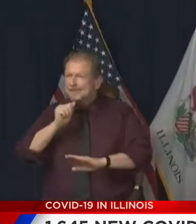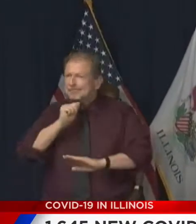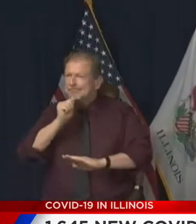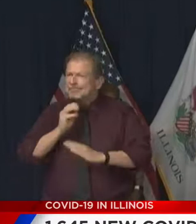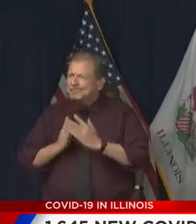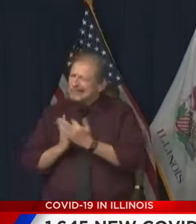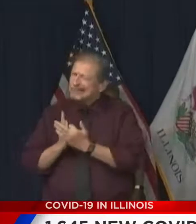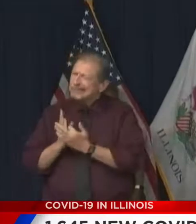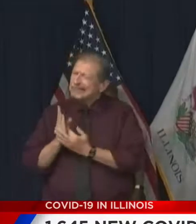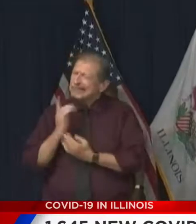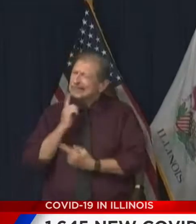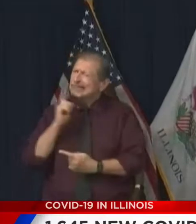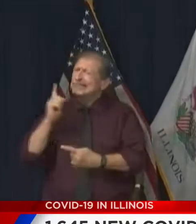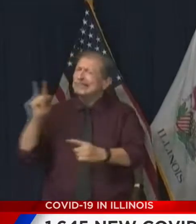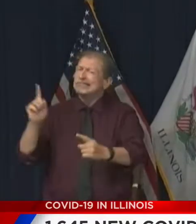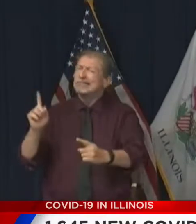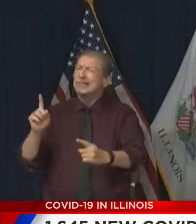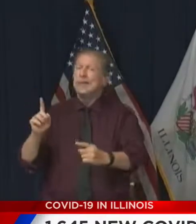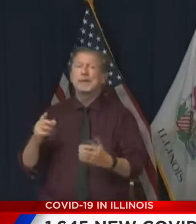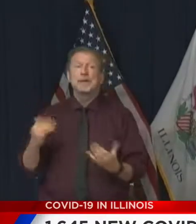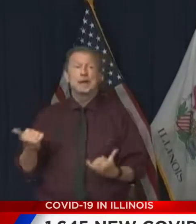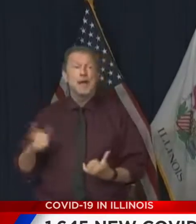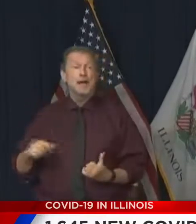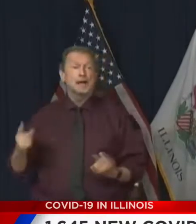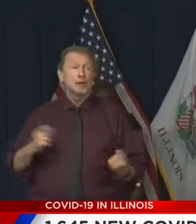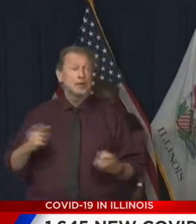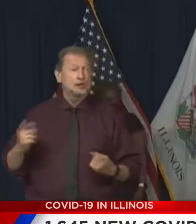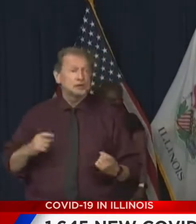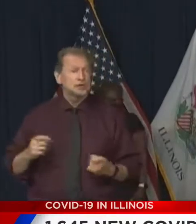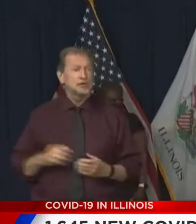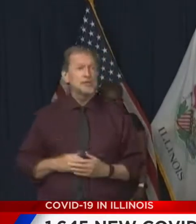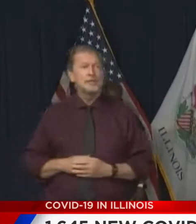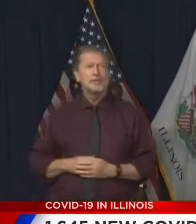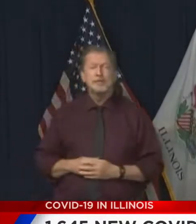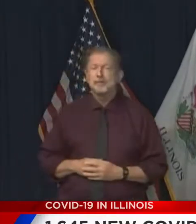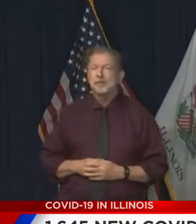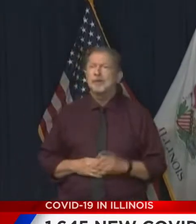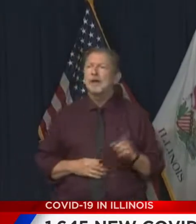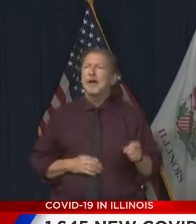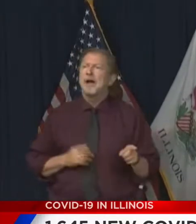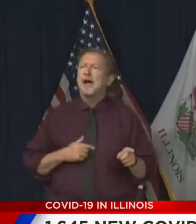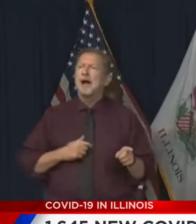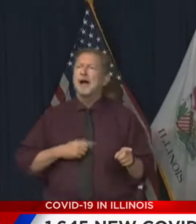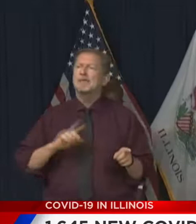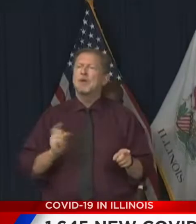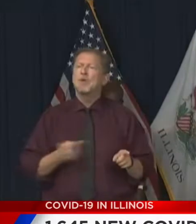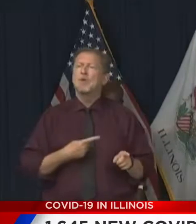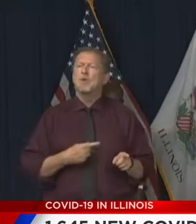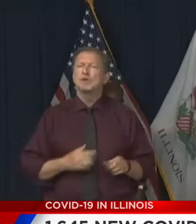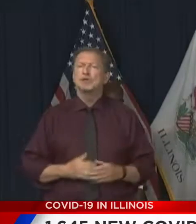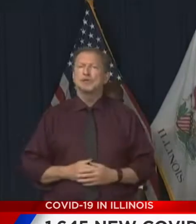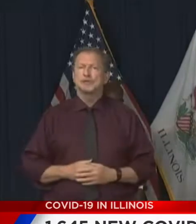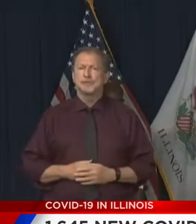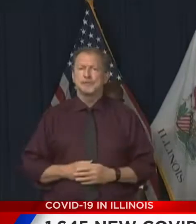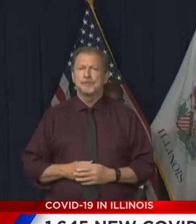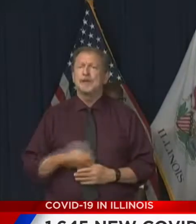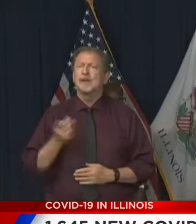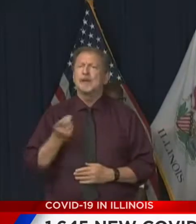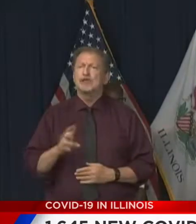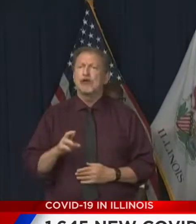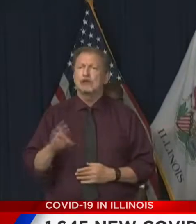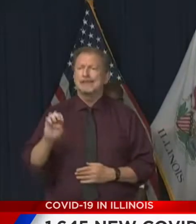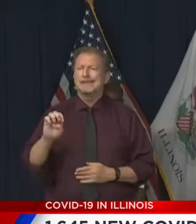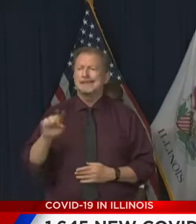that, I'm happy to take any questions from members of the media. Yes, sir. Governor, thanks very much. Dr. Ziki is saying that